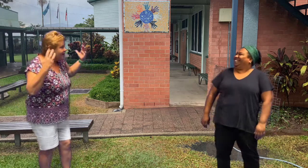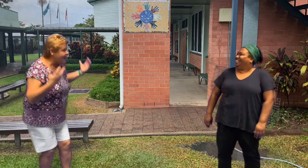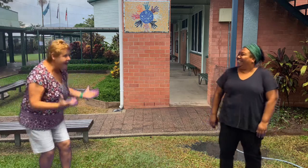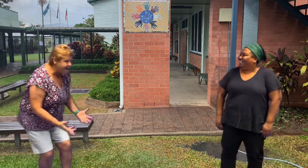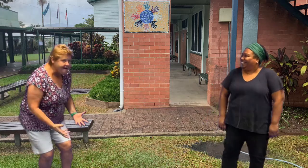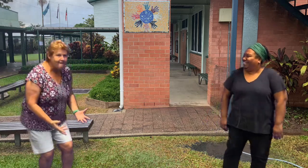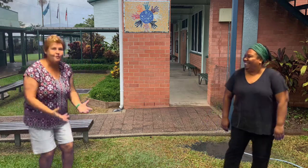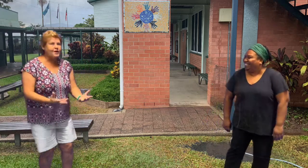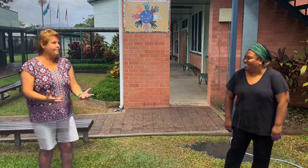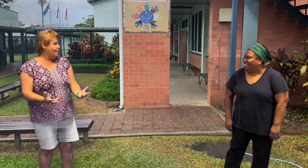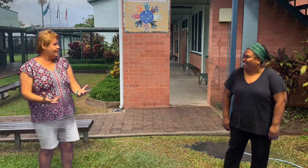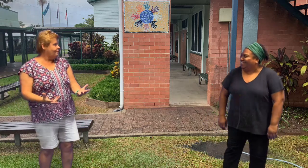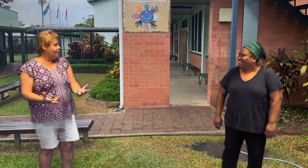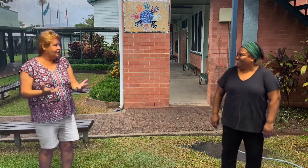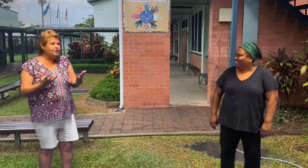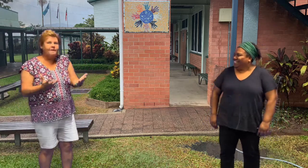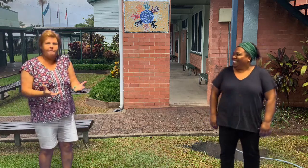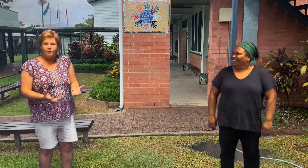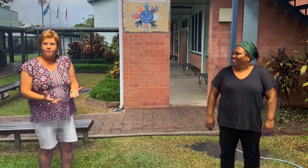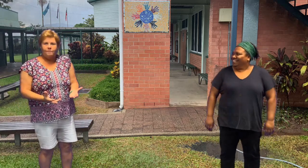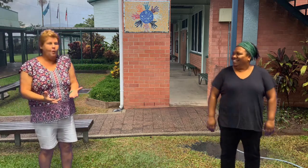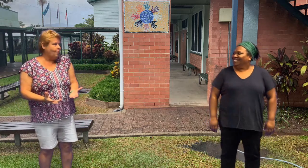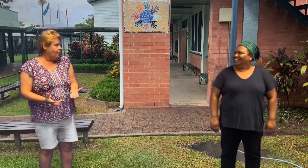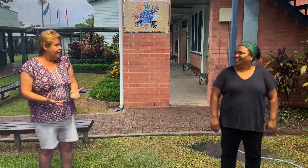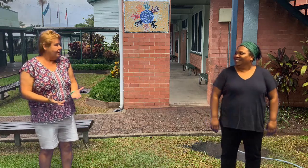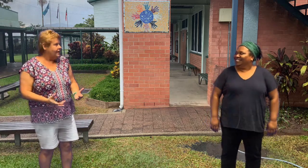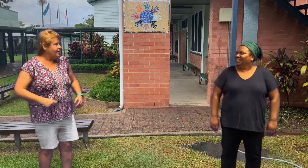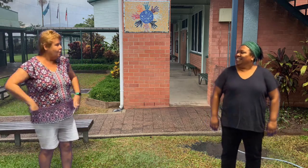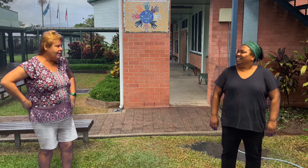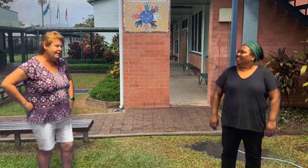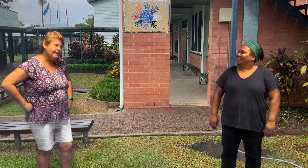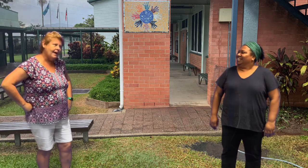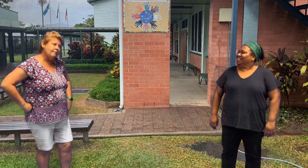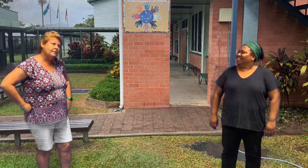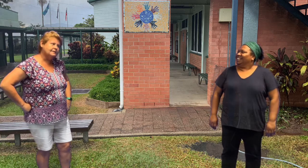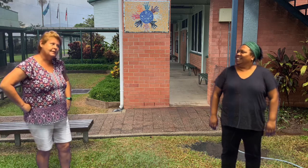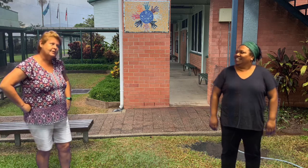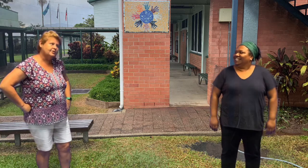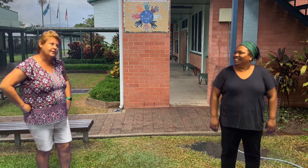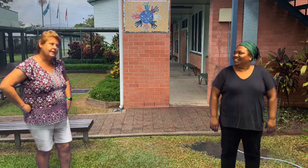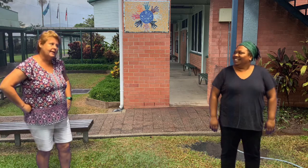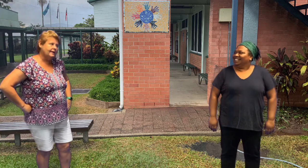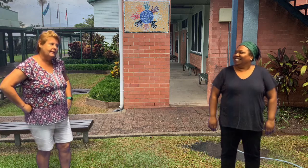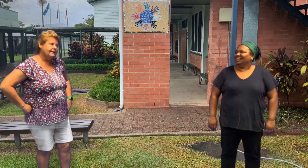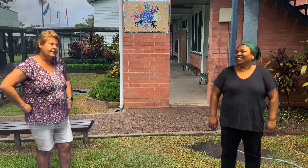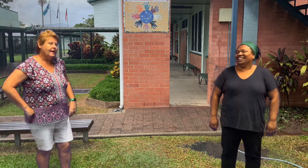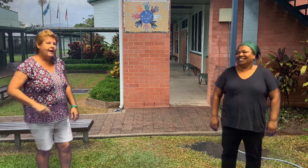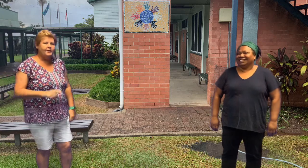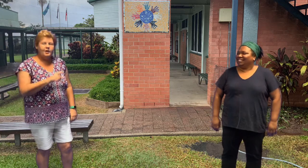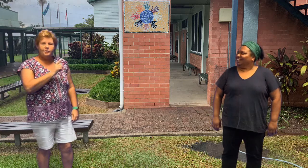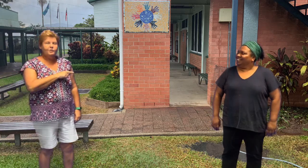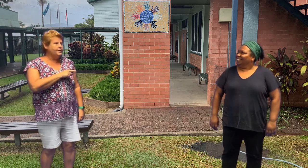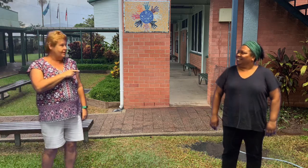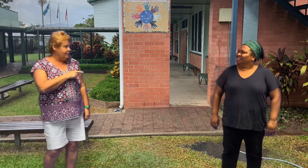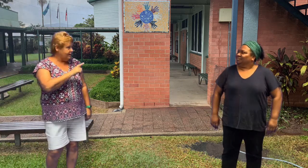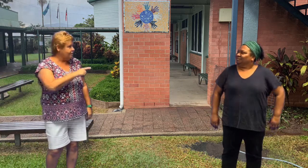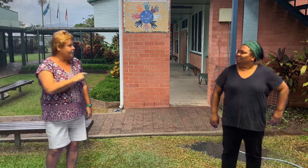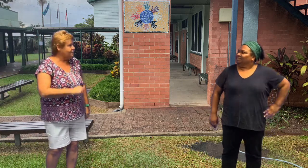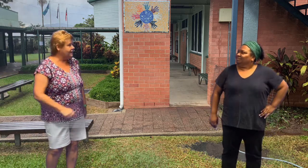everybody watched the football. Yeah we're in Cowboys territory here. Yeah. And I thought of you and I thought about